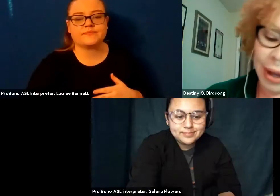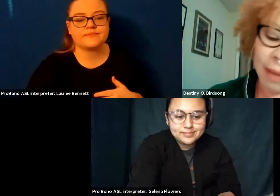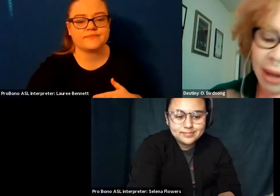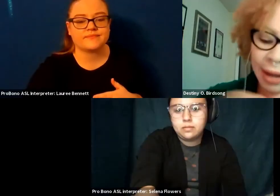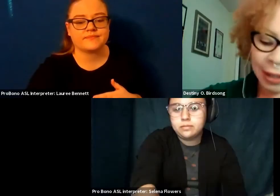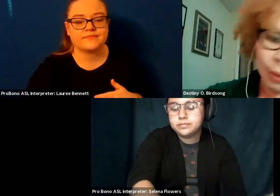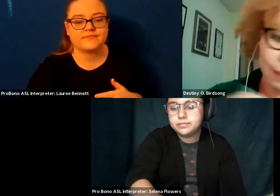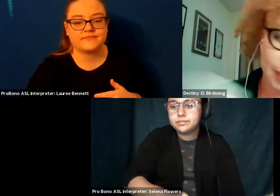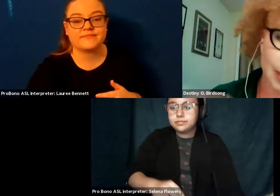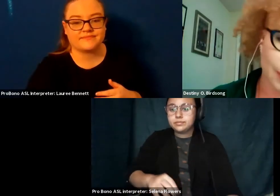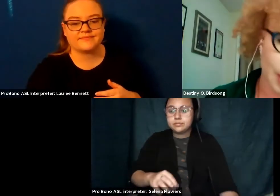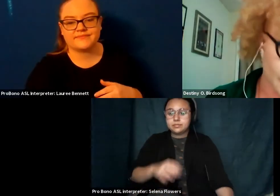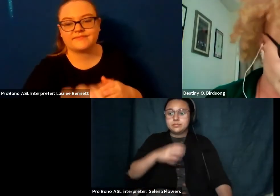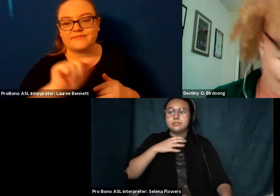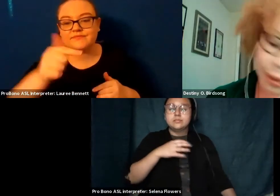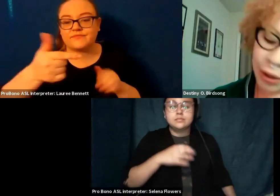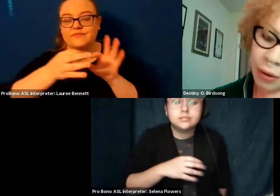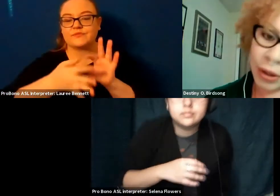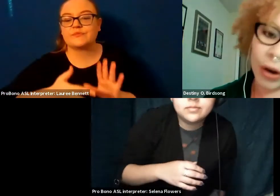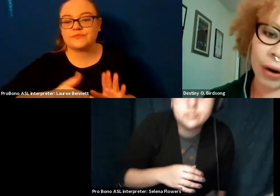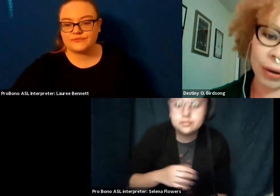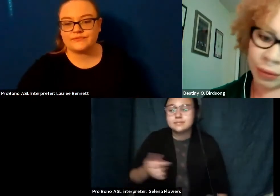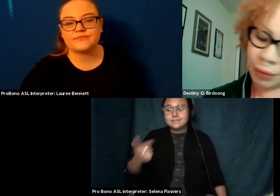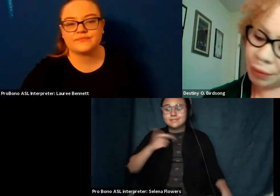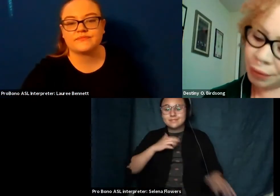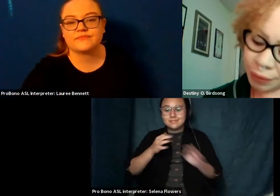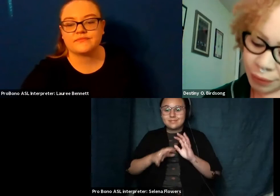and my last poem for this round is called her